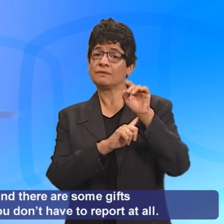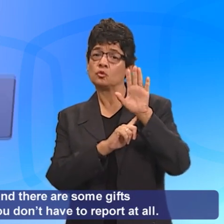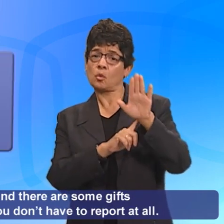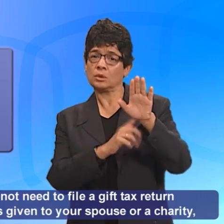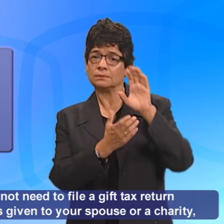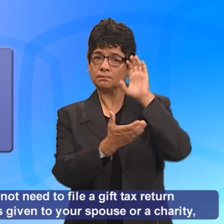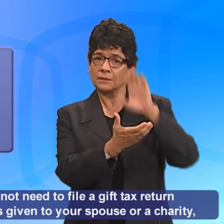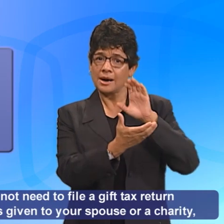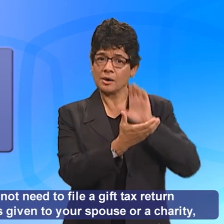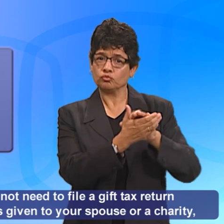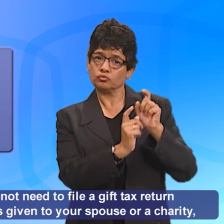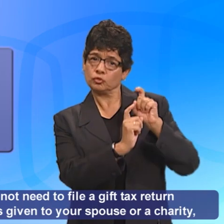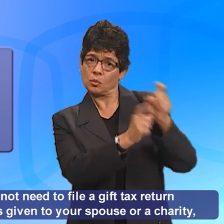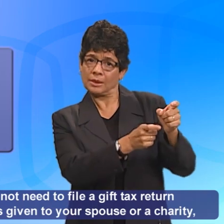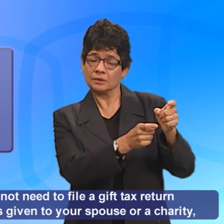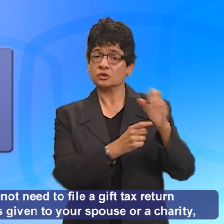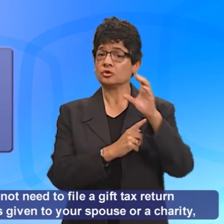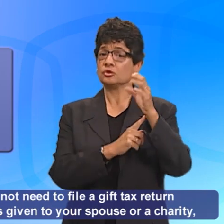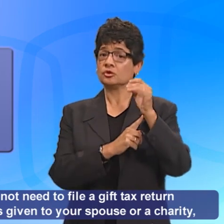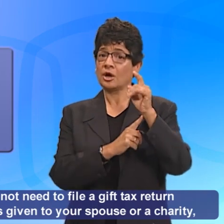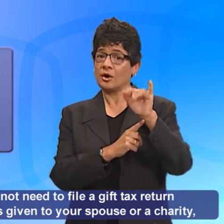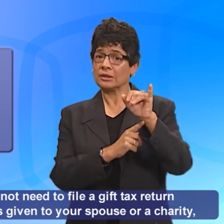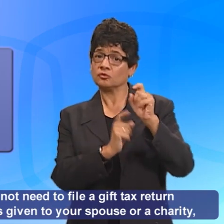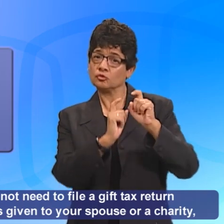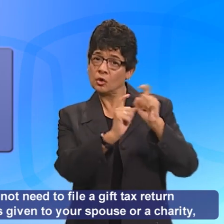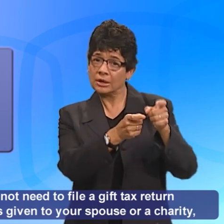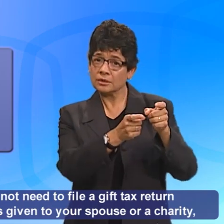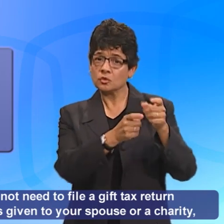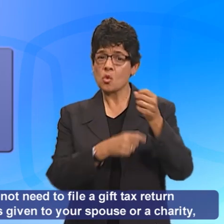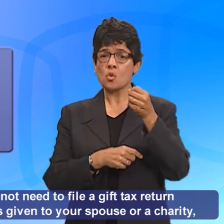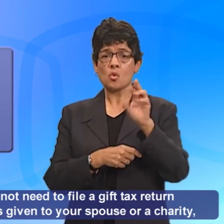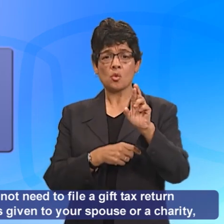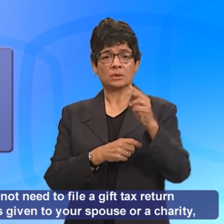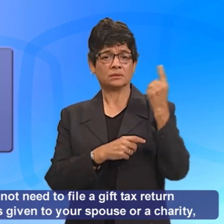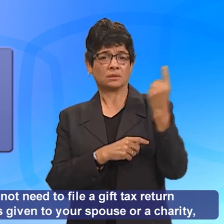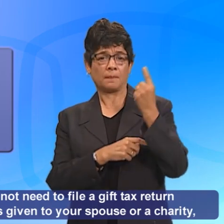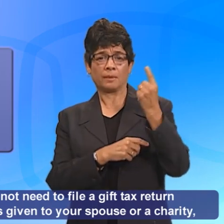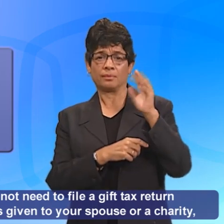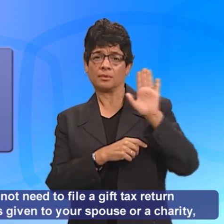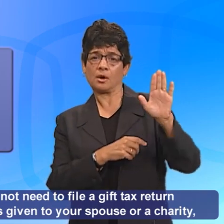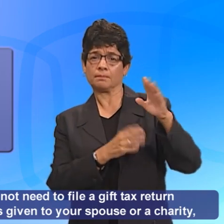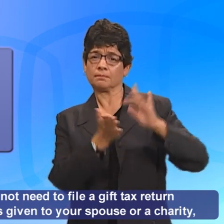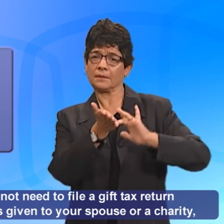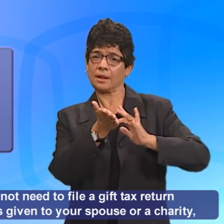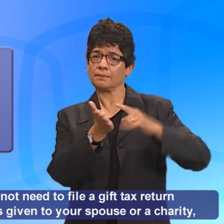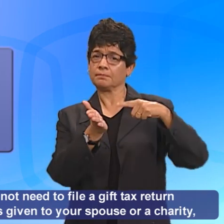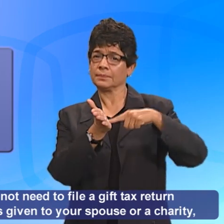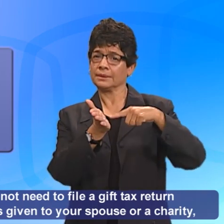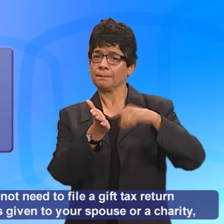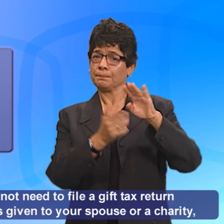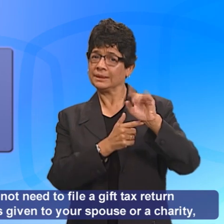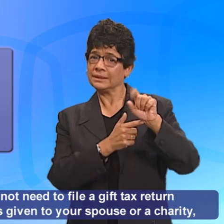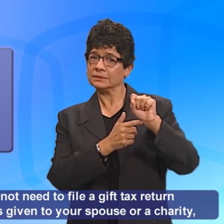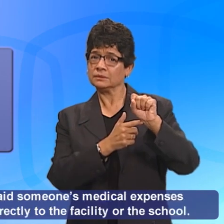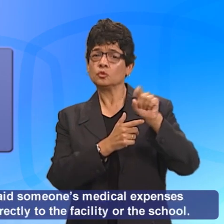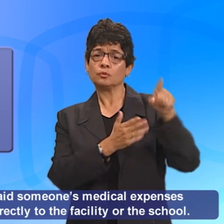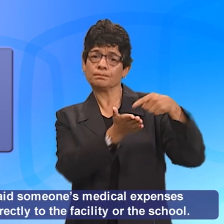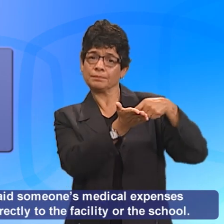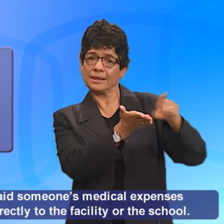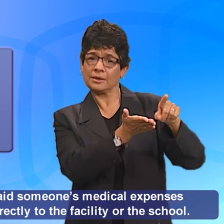You may not need to file a gift tax return if the gift was given to your spouse or a charity, or if you